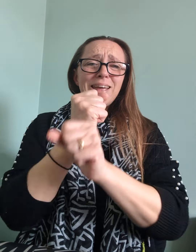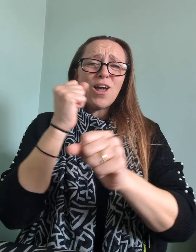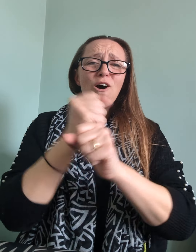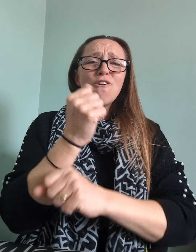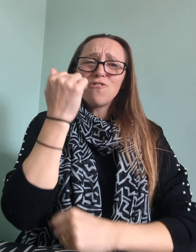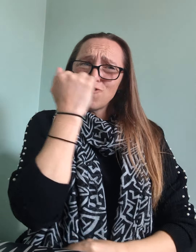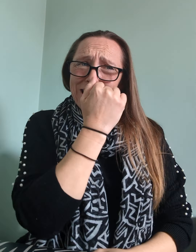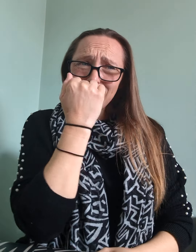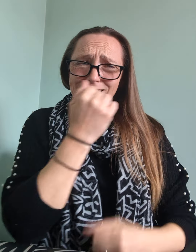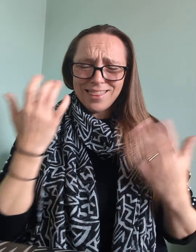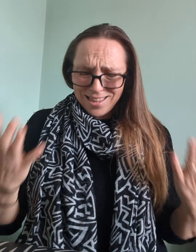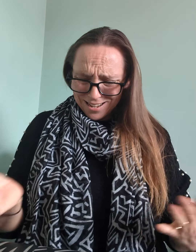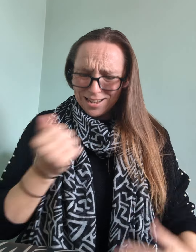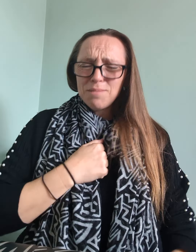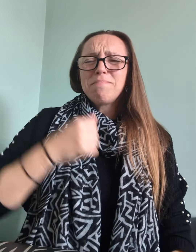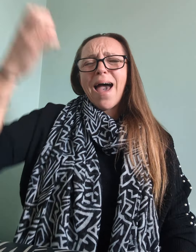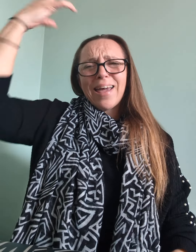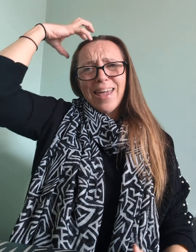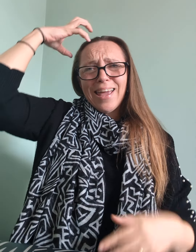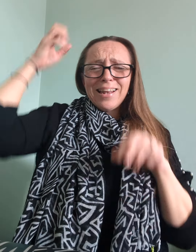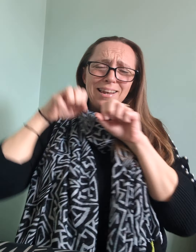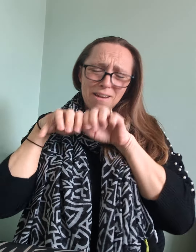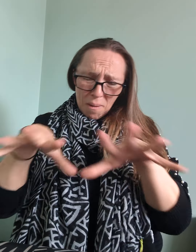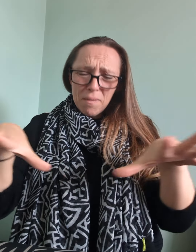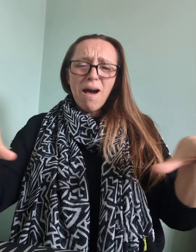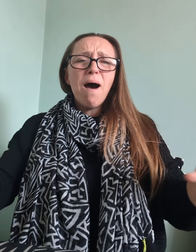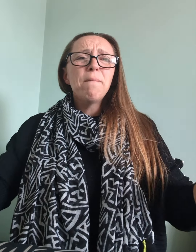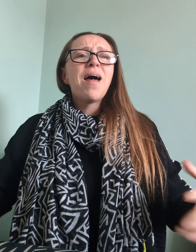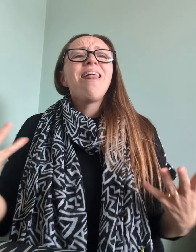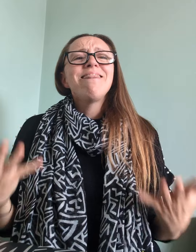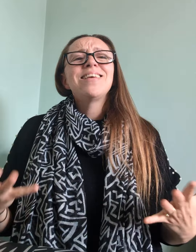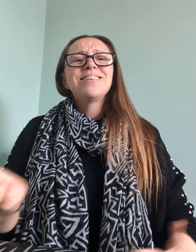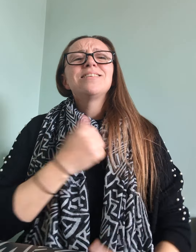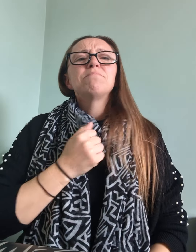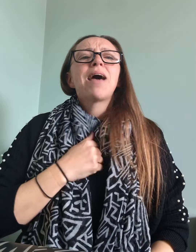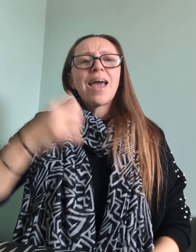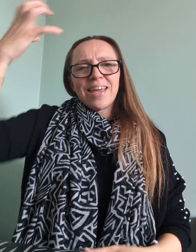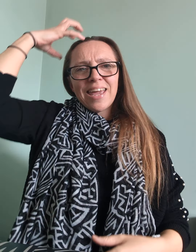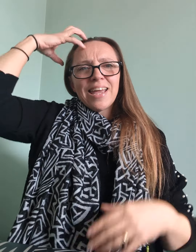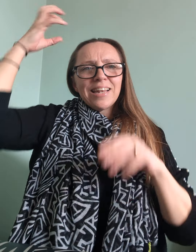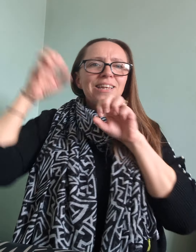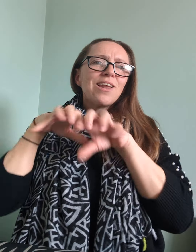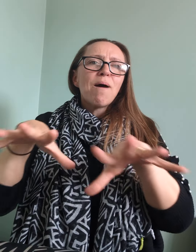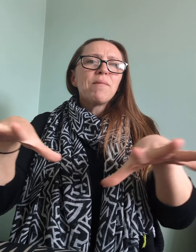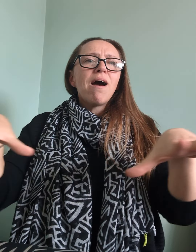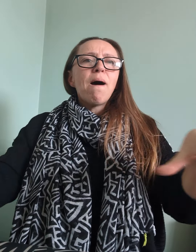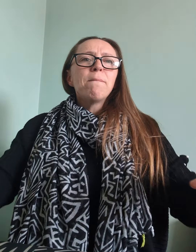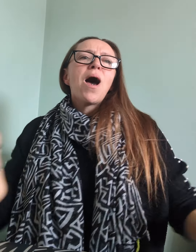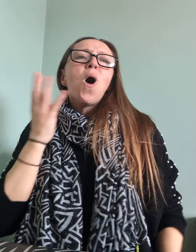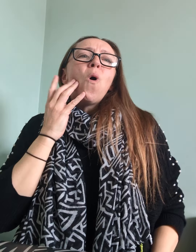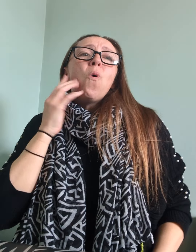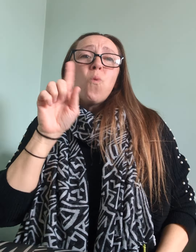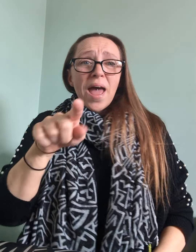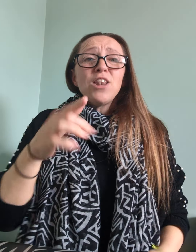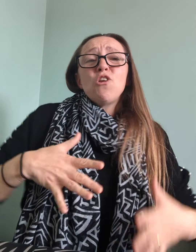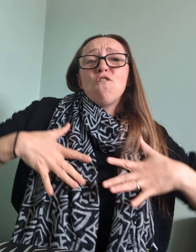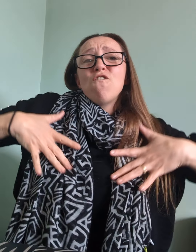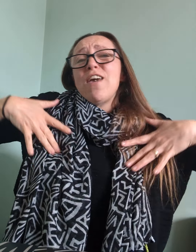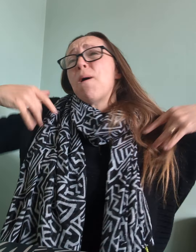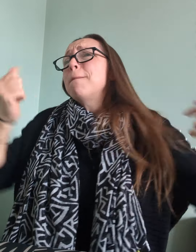of greed This is my kingdom come, this is my kingdom come When you feel